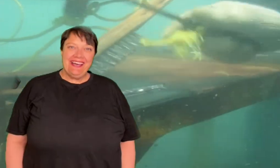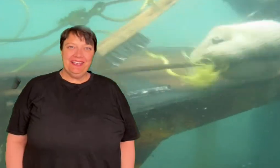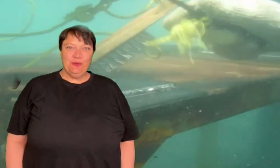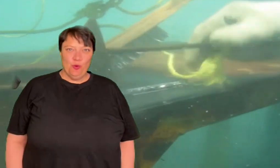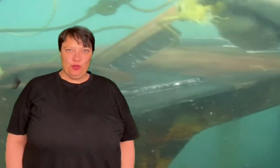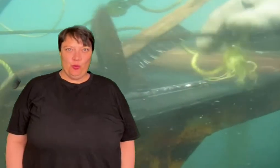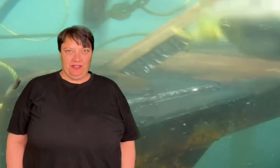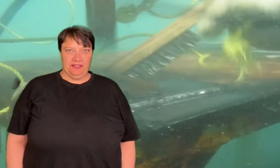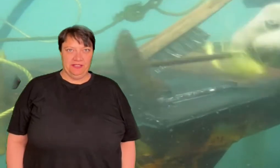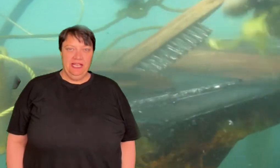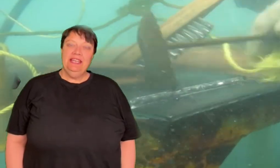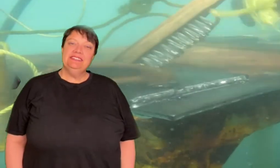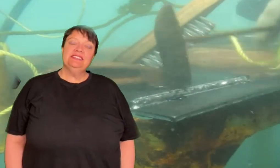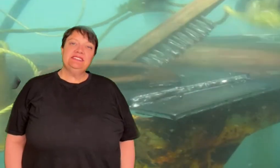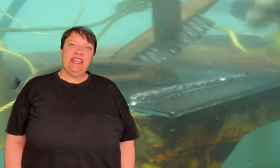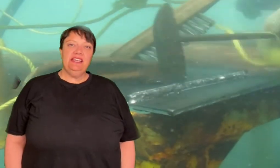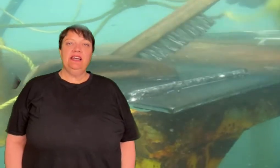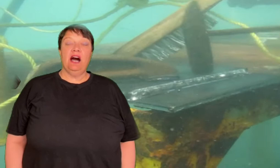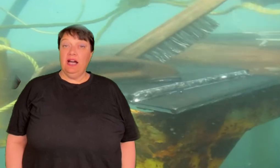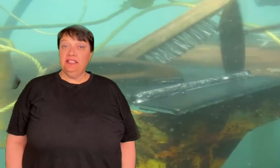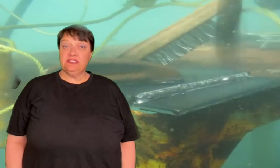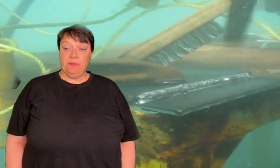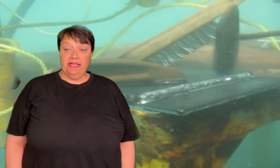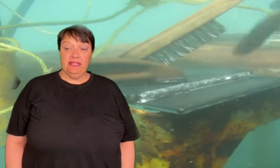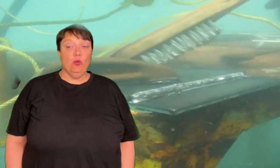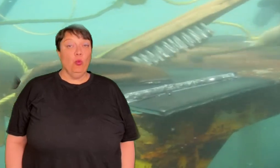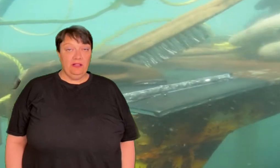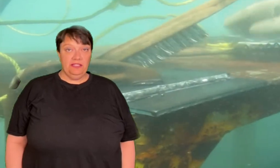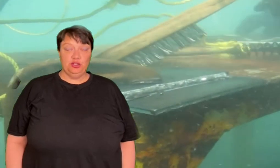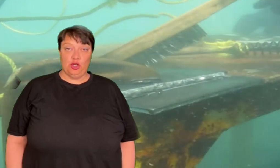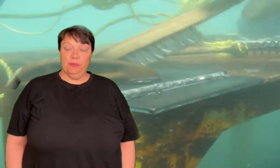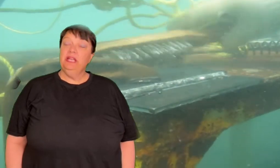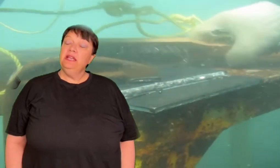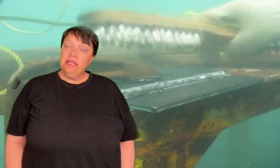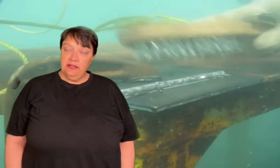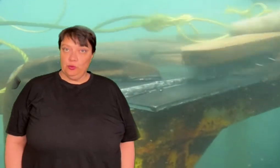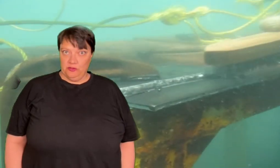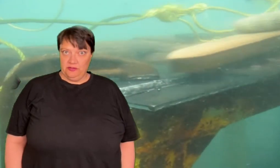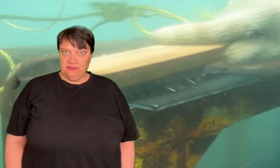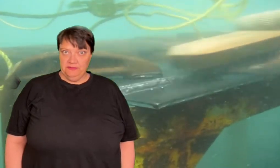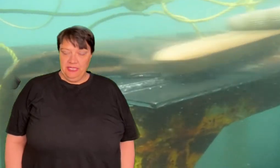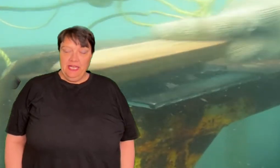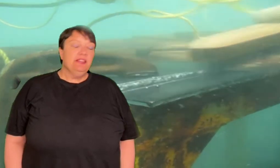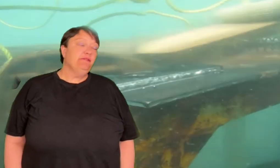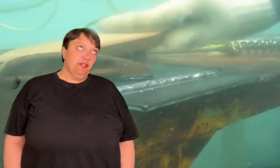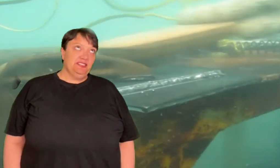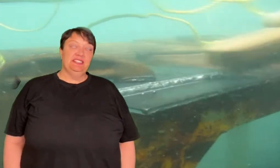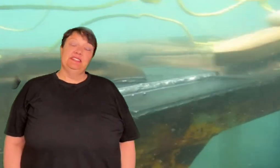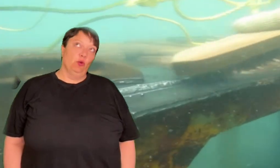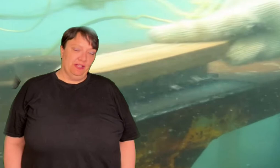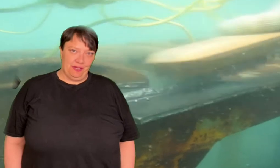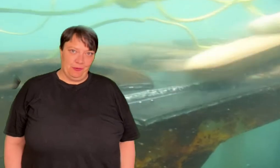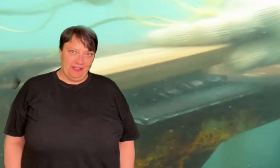An underwater welder is the second highest paying welding job in the world. The